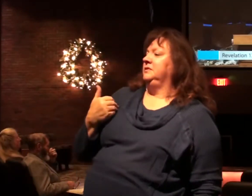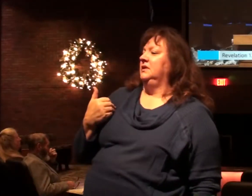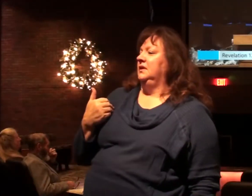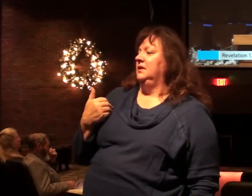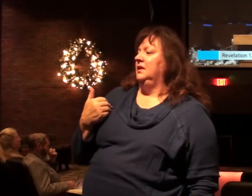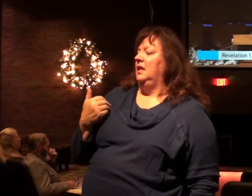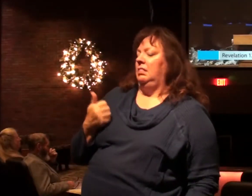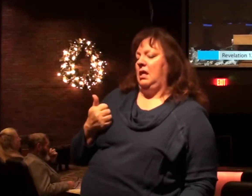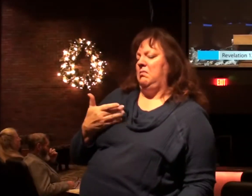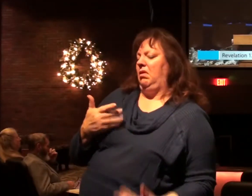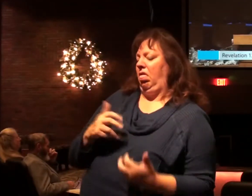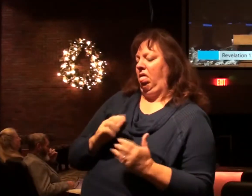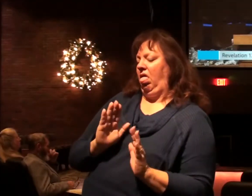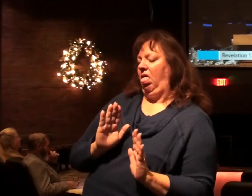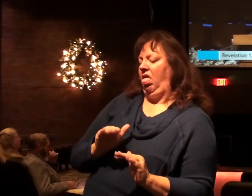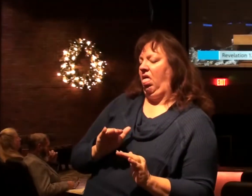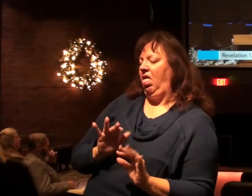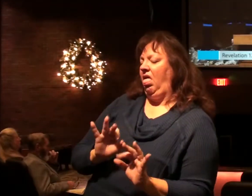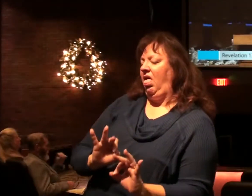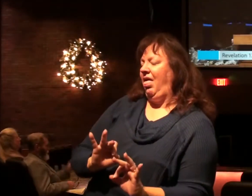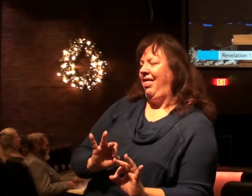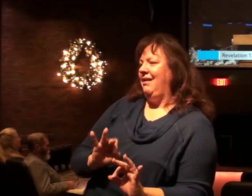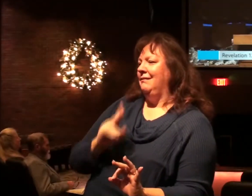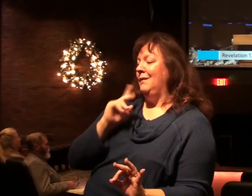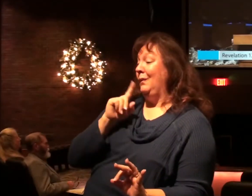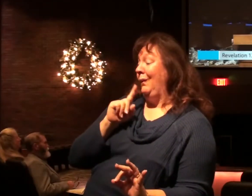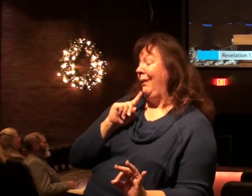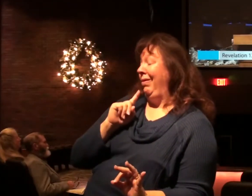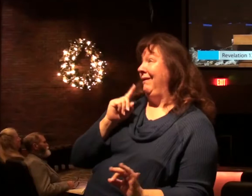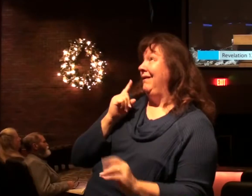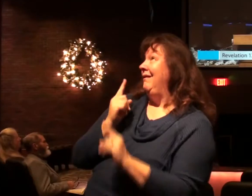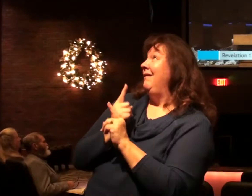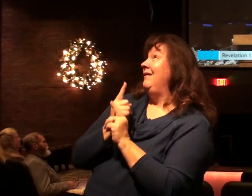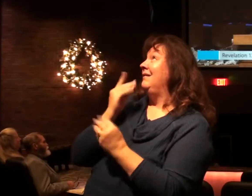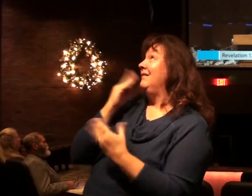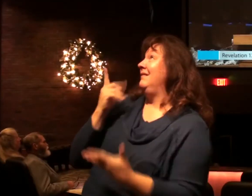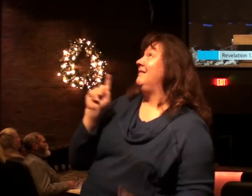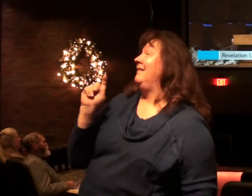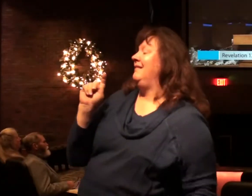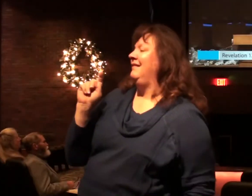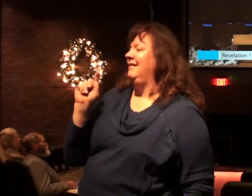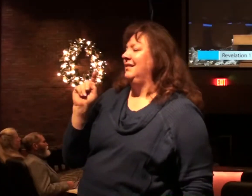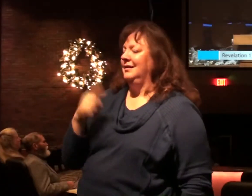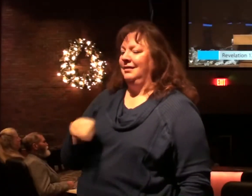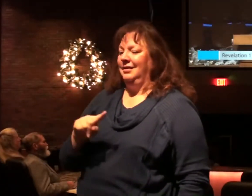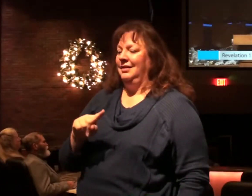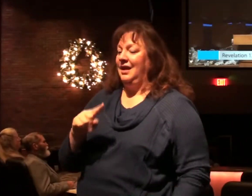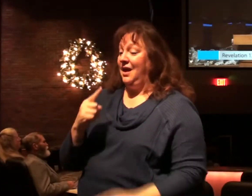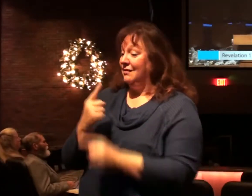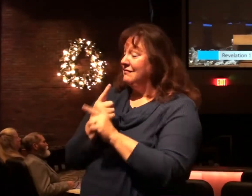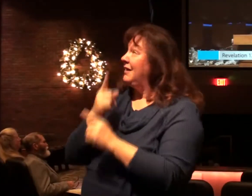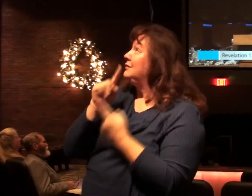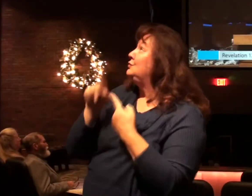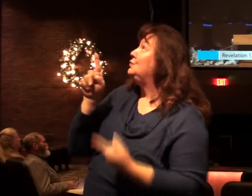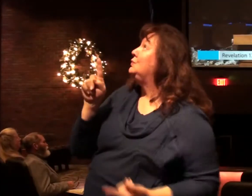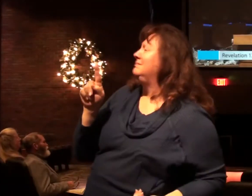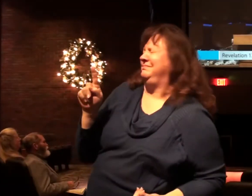me bring a little trouble into their life. Let's see if they really are going to be people who are faithful to you.